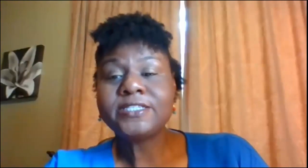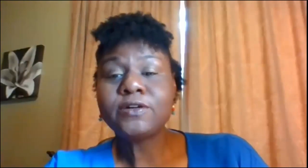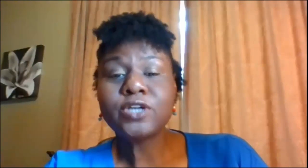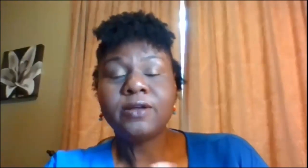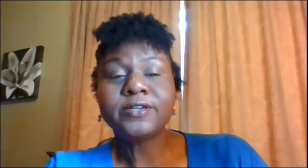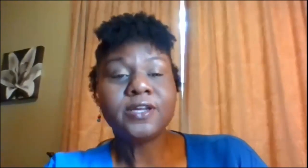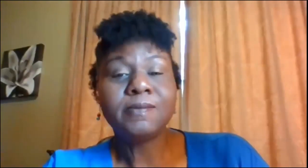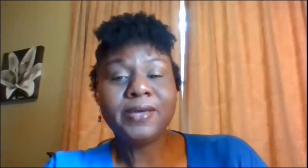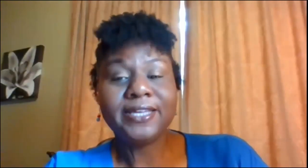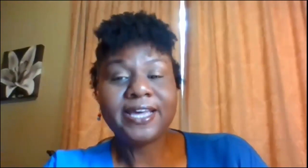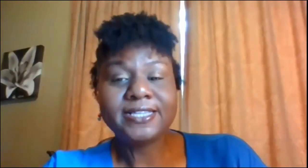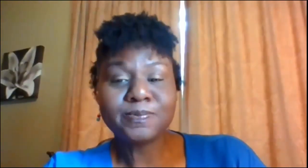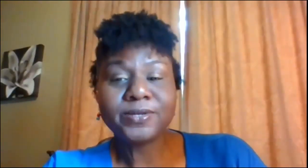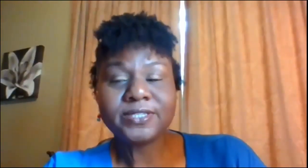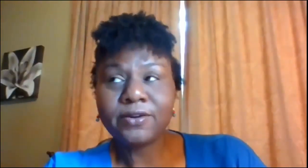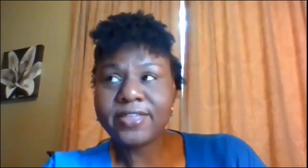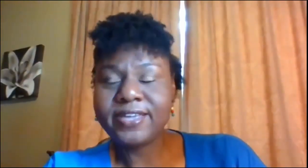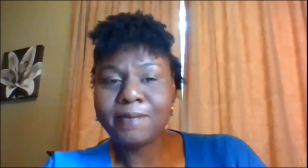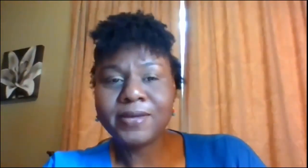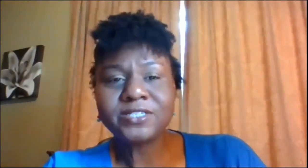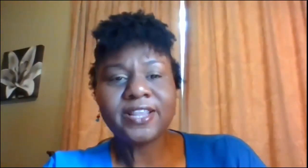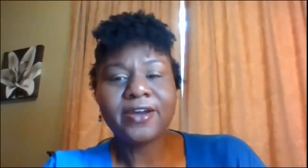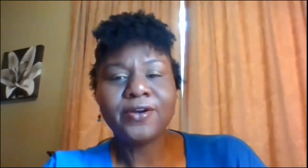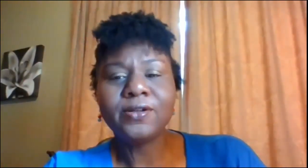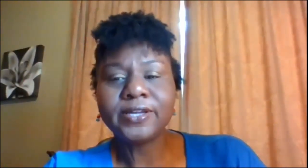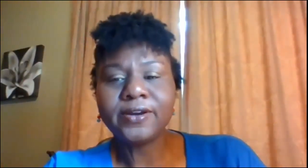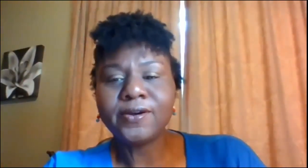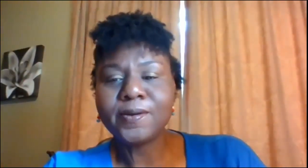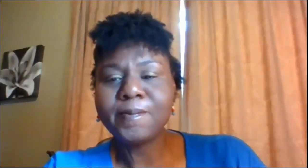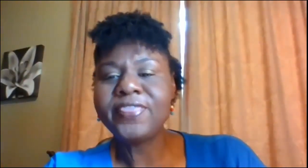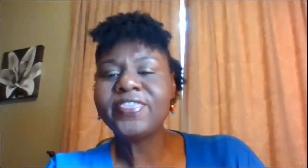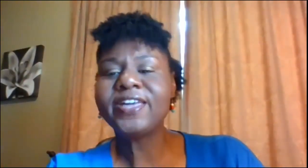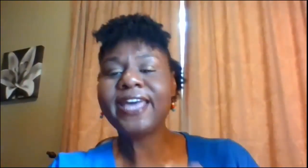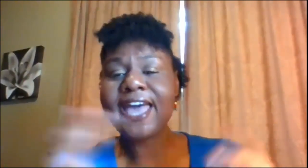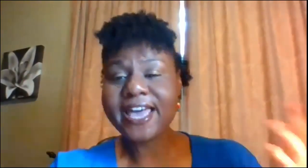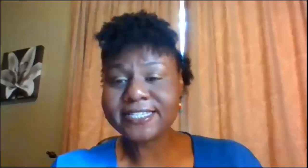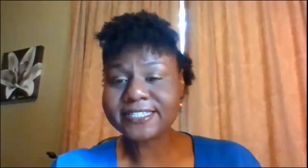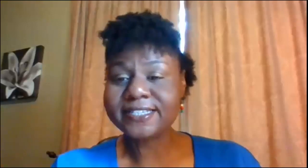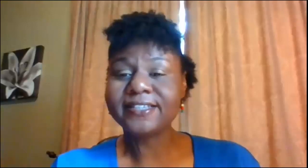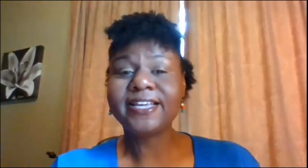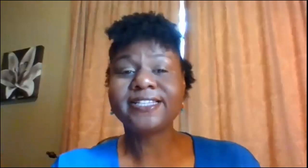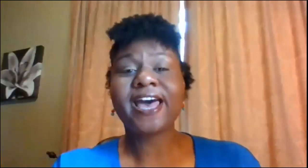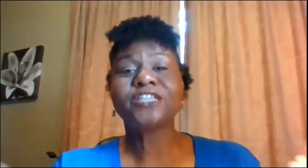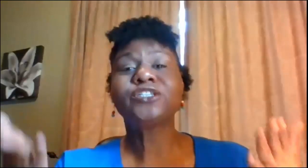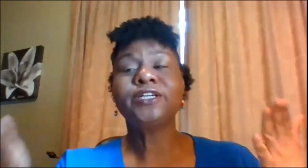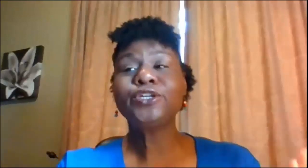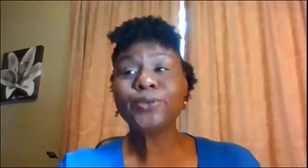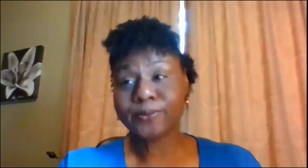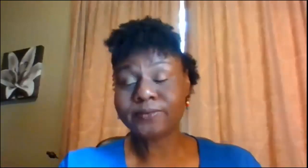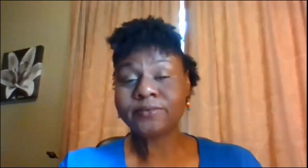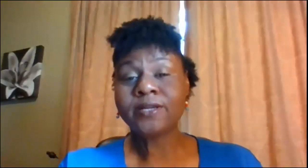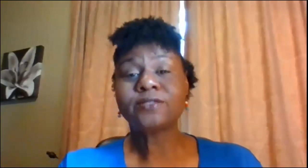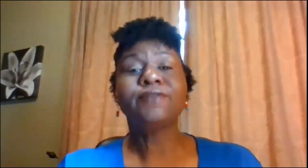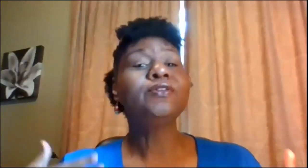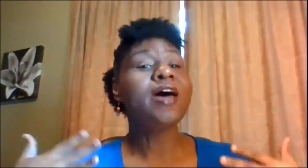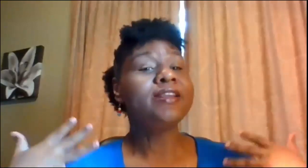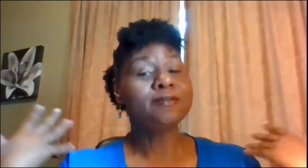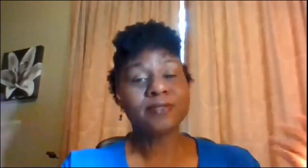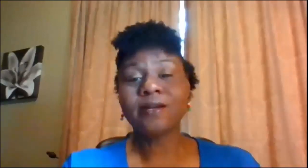told y'all there's gonna be a guest presenter I think I mentioned that earlier but the guest is actually you so if you thought this was gonna